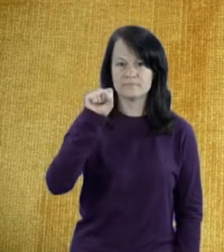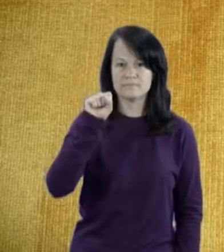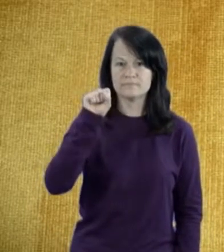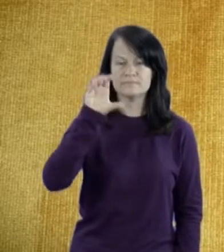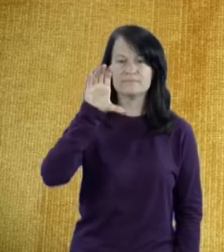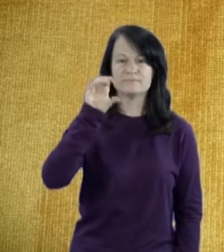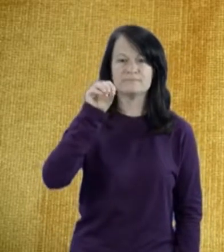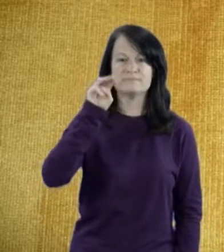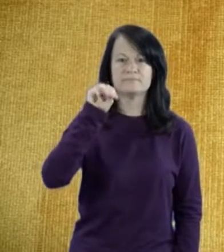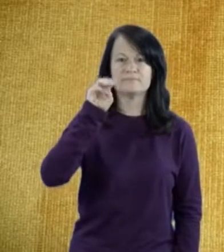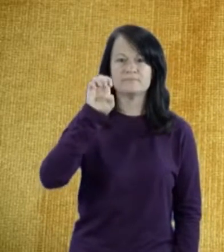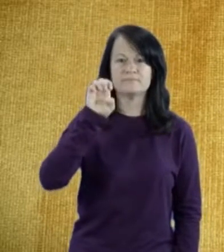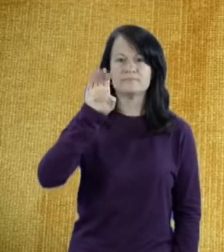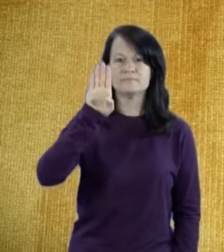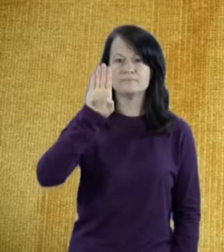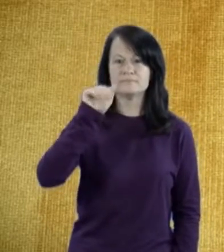I'll always come back